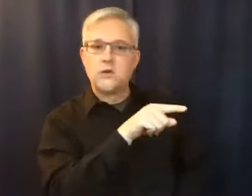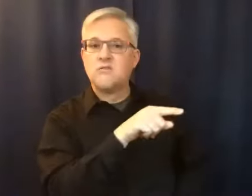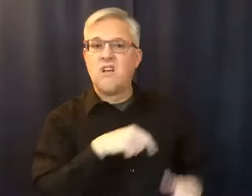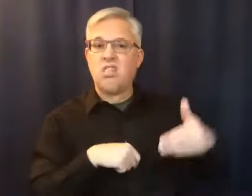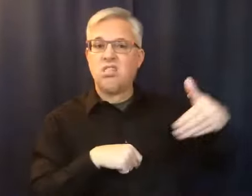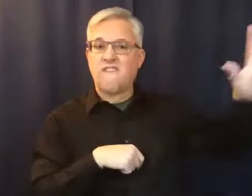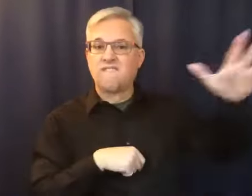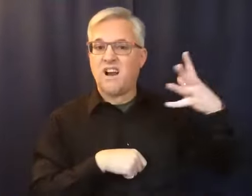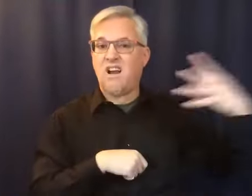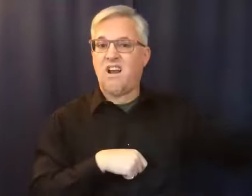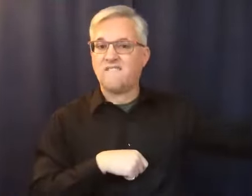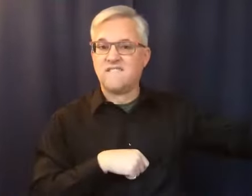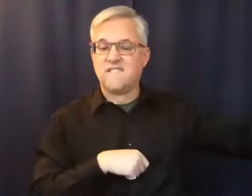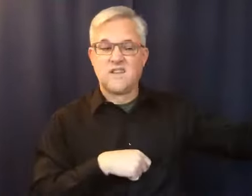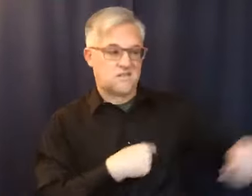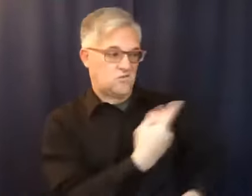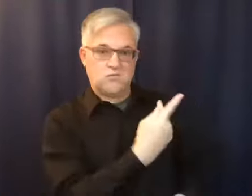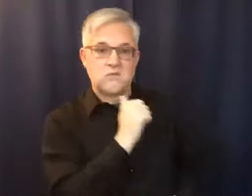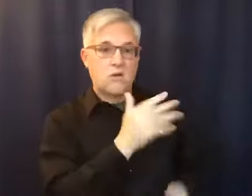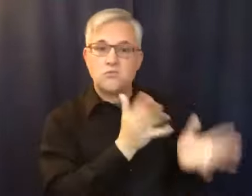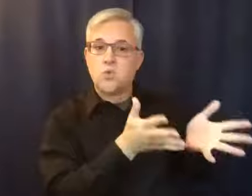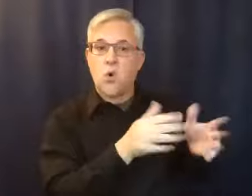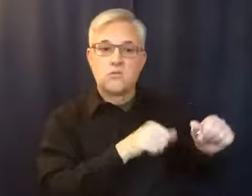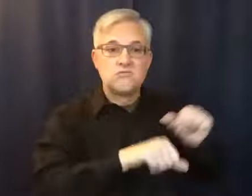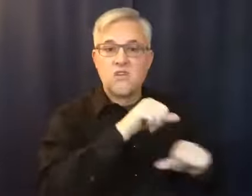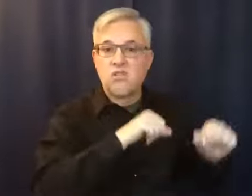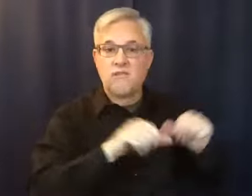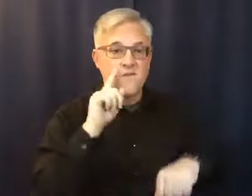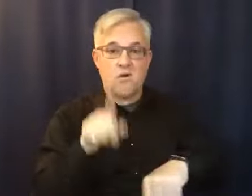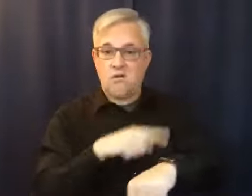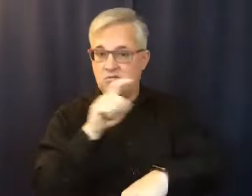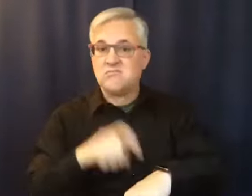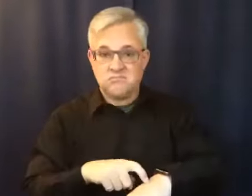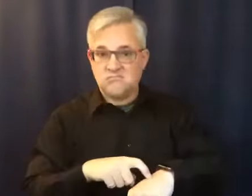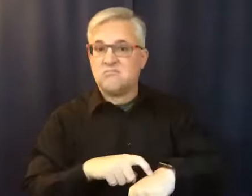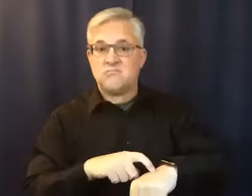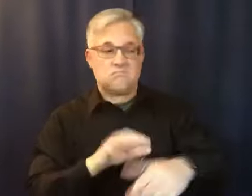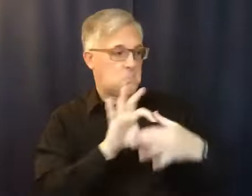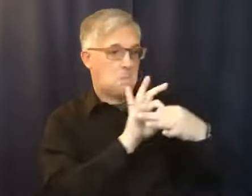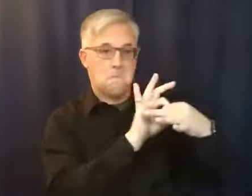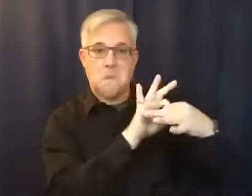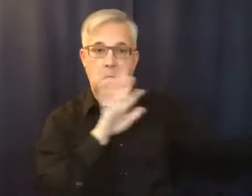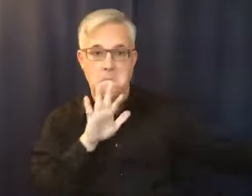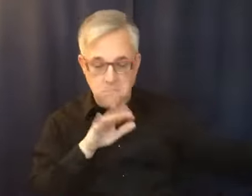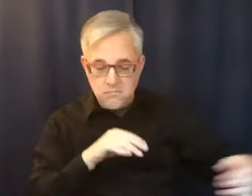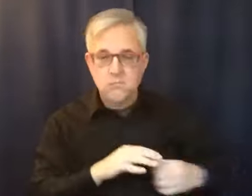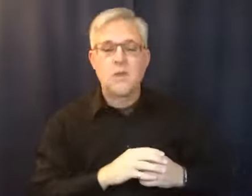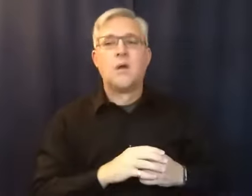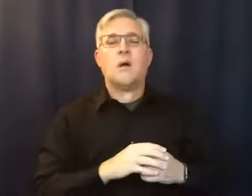And I didn't speak to her for a while. And she didn't speak to me. And then one day after going to meetings and working my